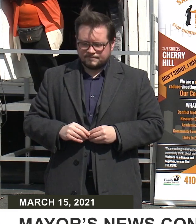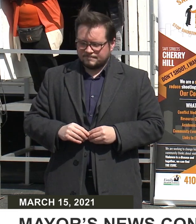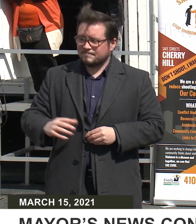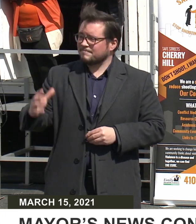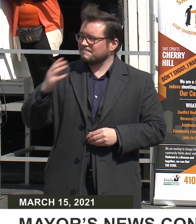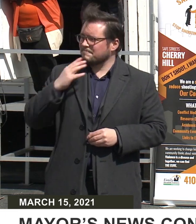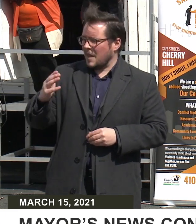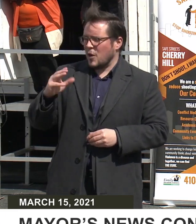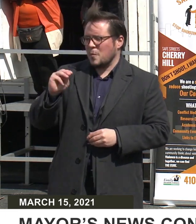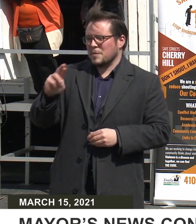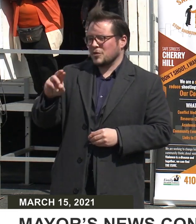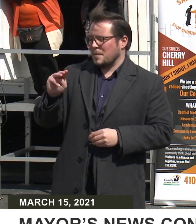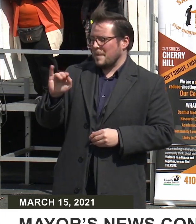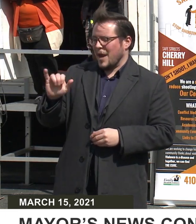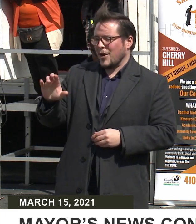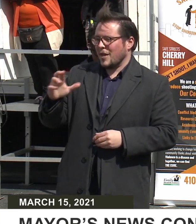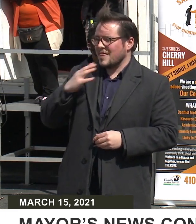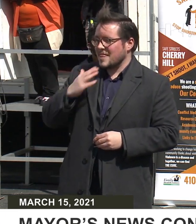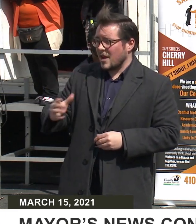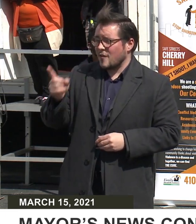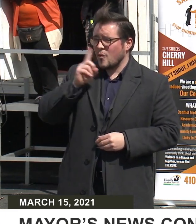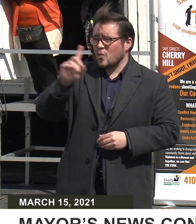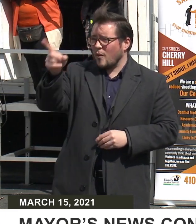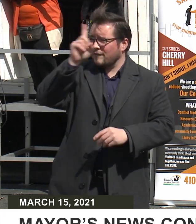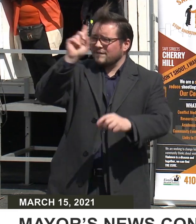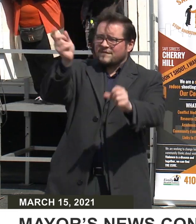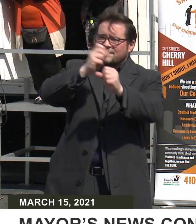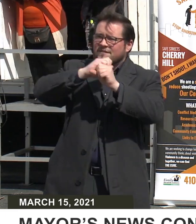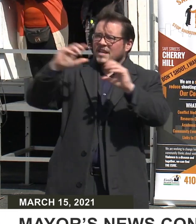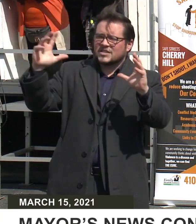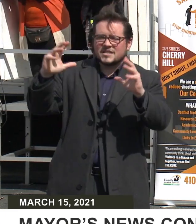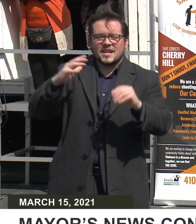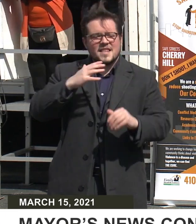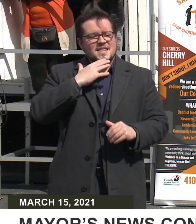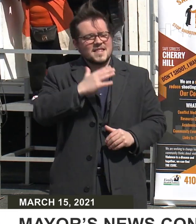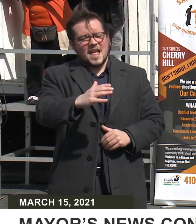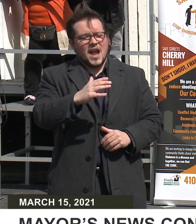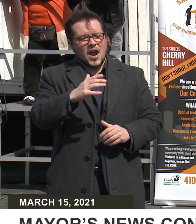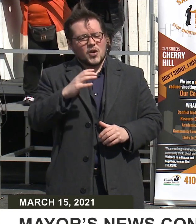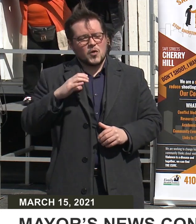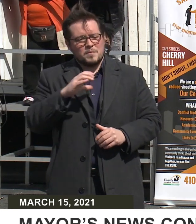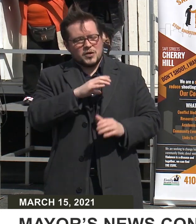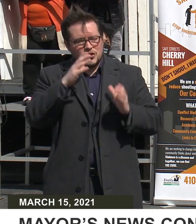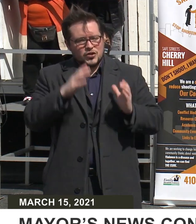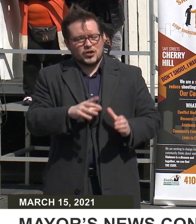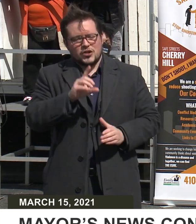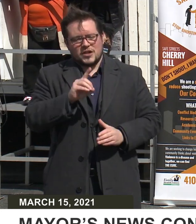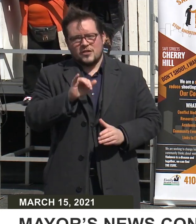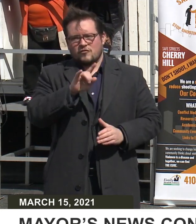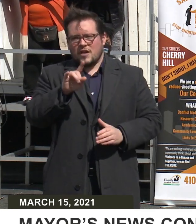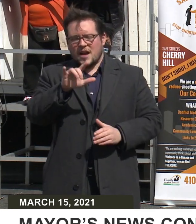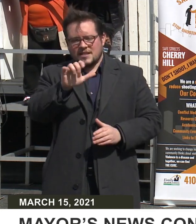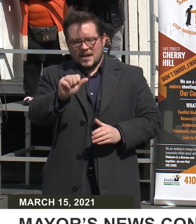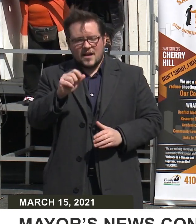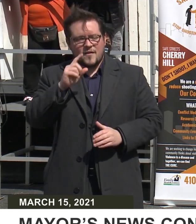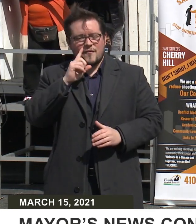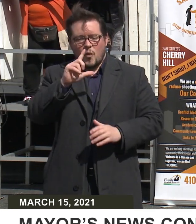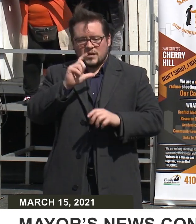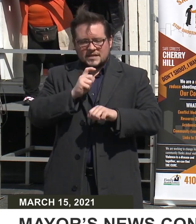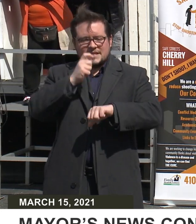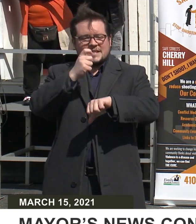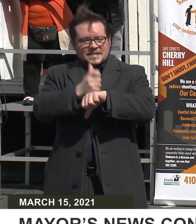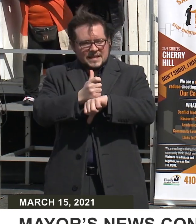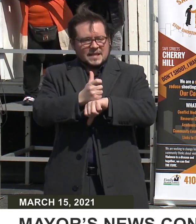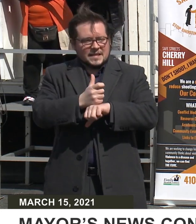Thank you, Mr. Mayor, for your vision, and Commissioner DeRosa, for convening the task force and creating the